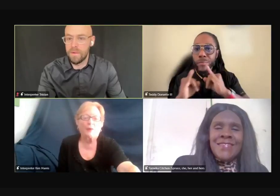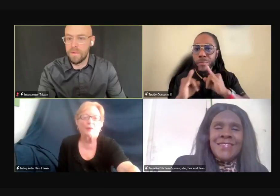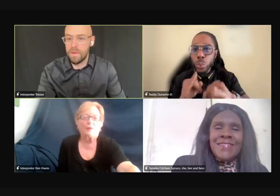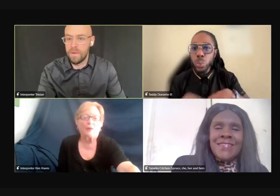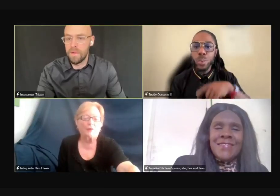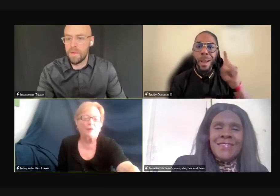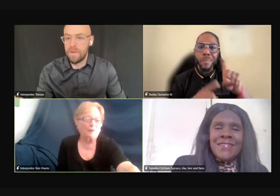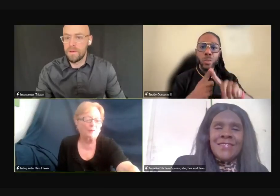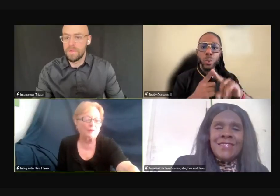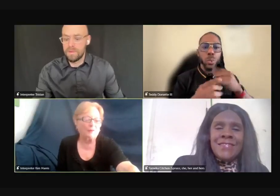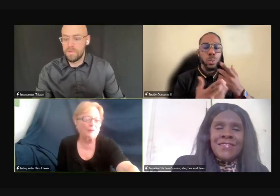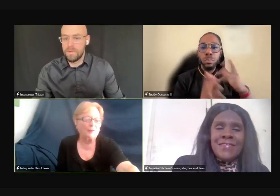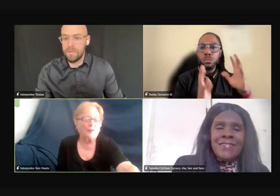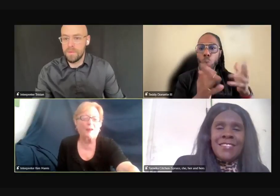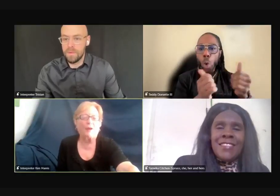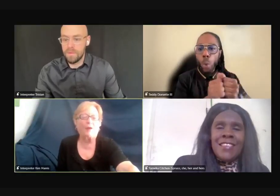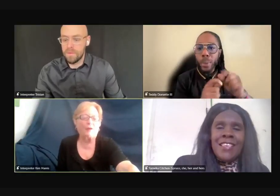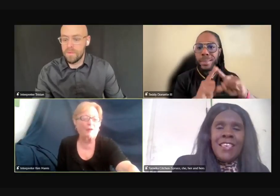Okay.